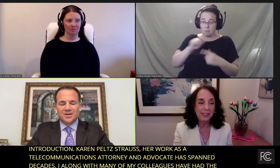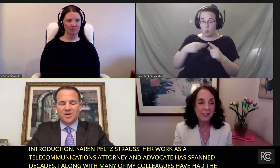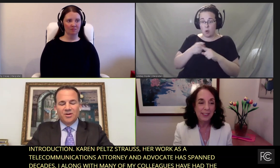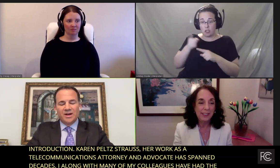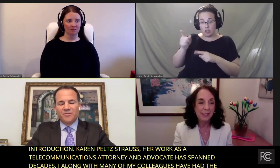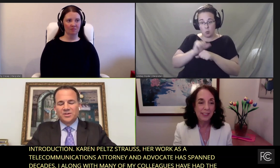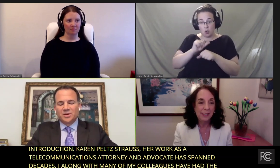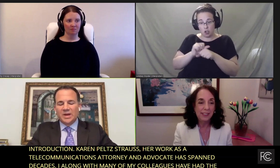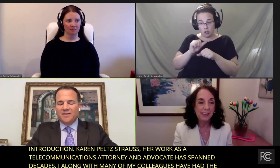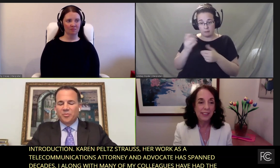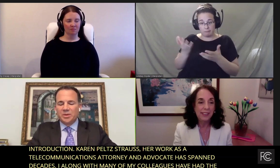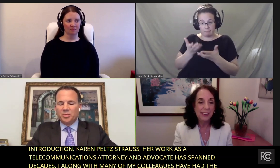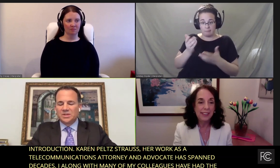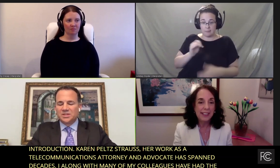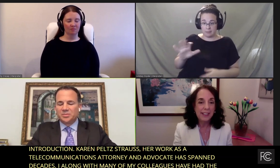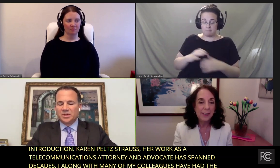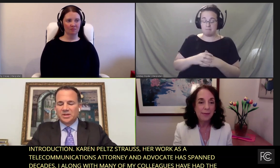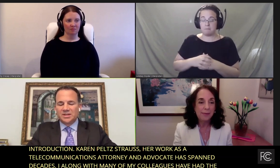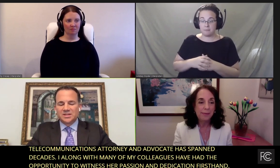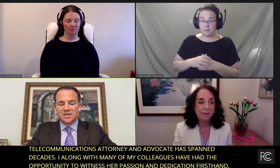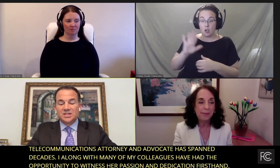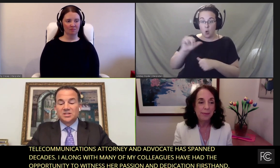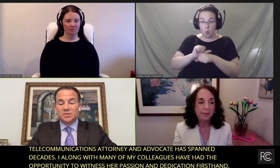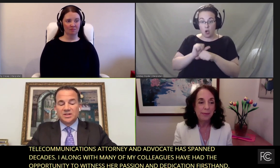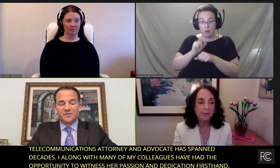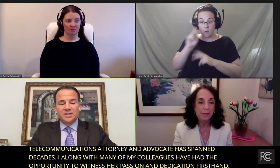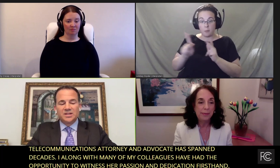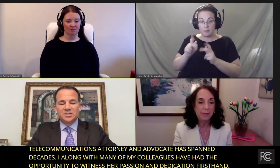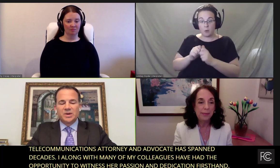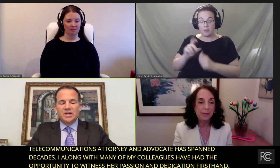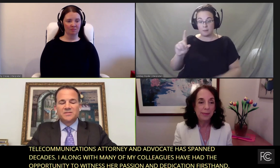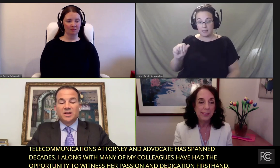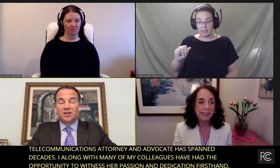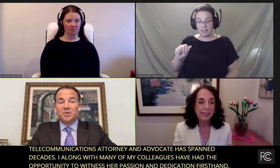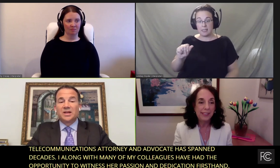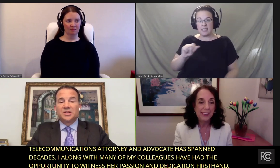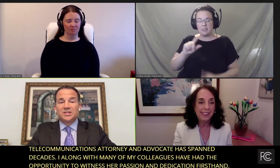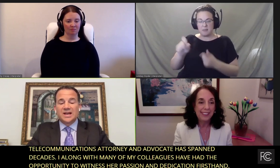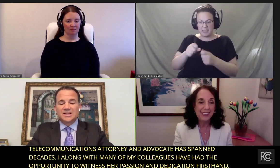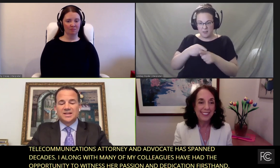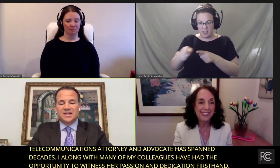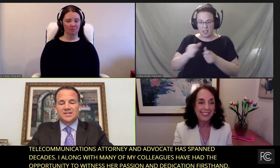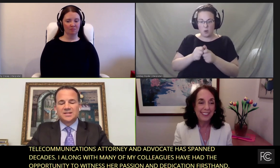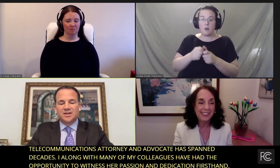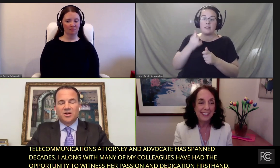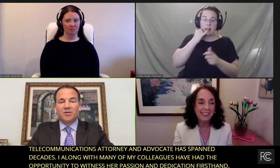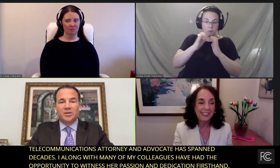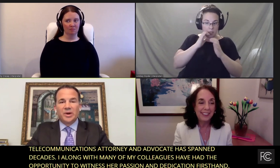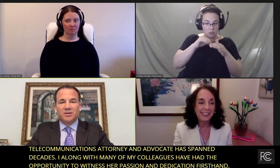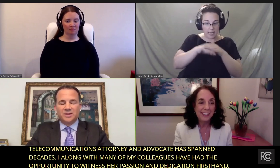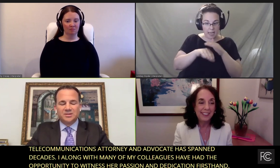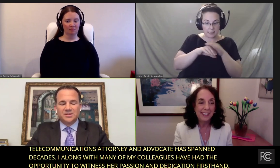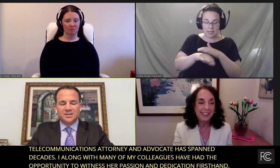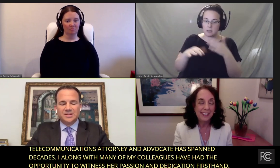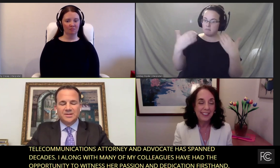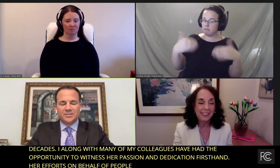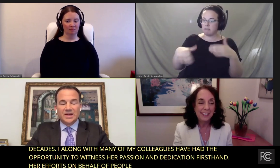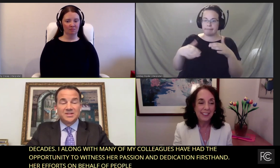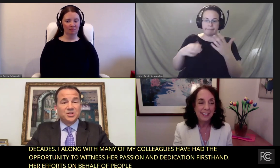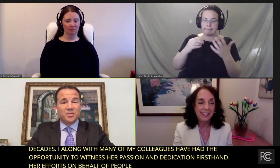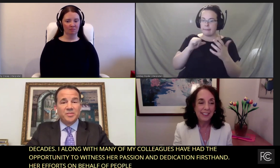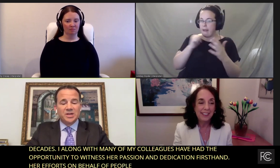Her efforts on behalf of people with disabilities, specifically in the space of telecommunications access, are unparalleled.